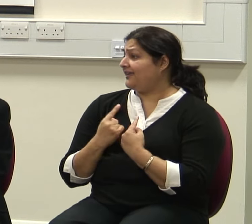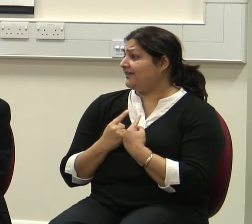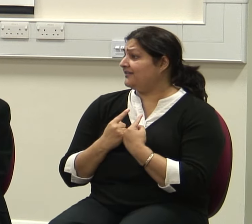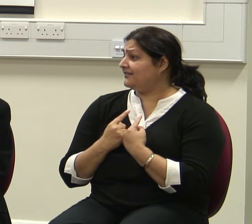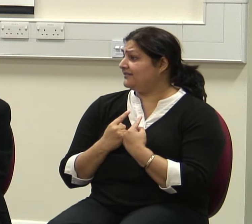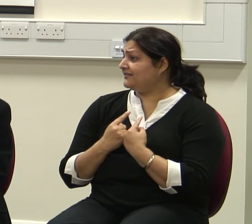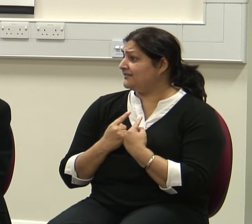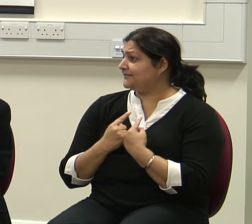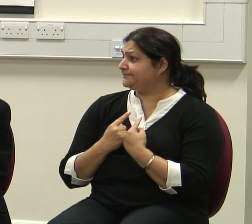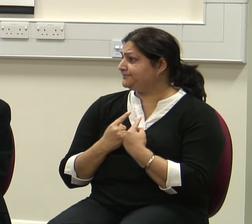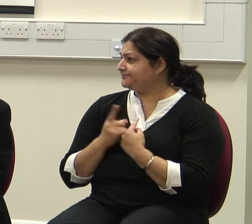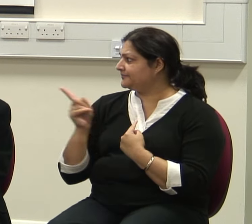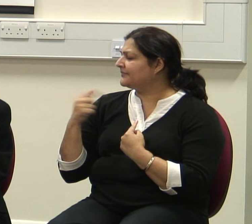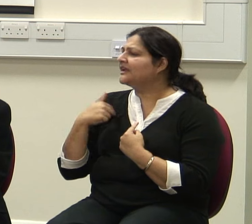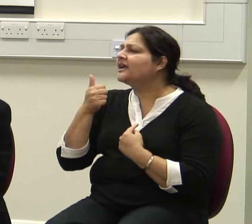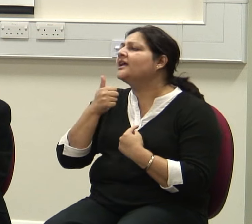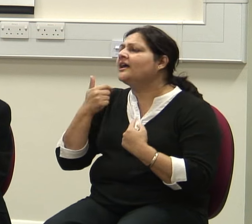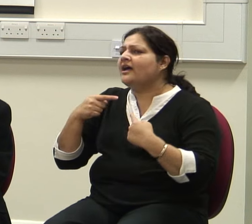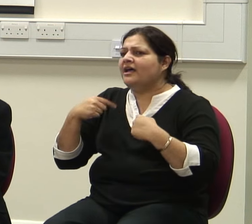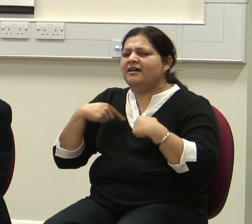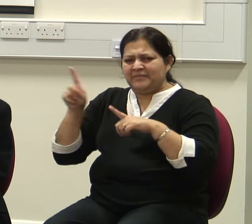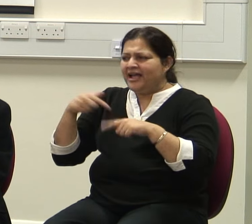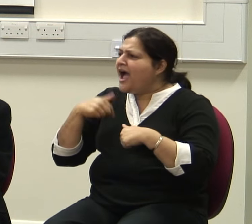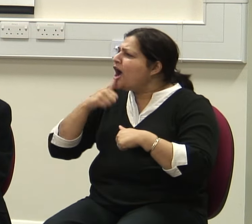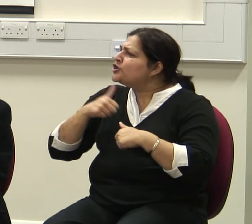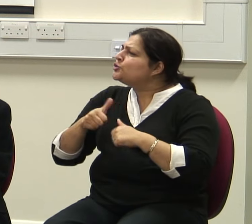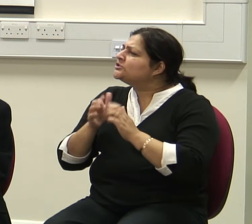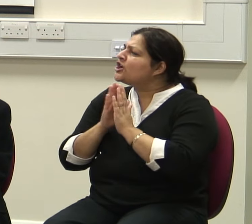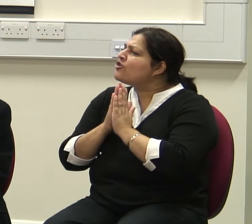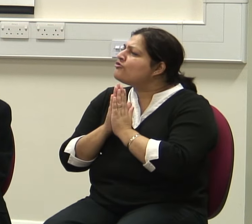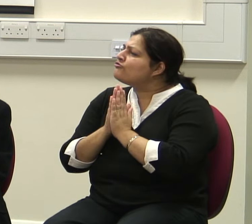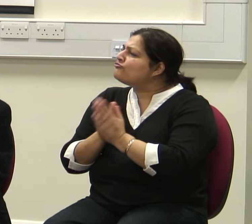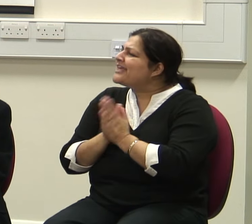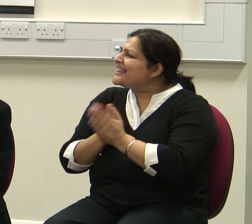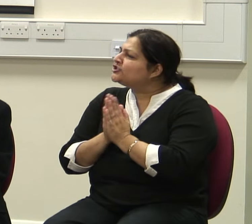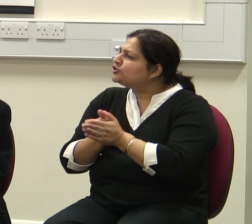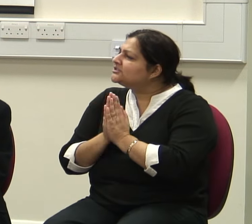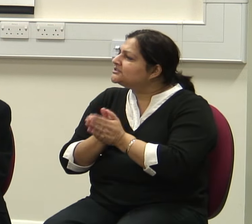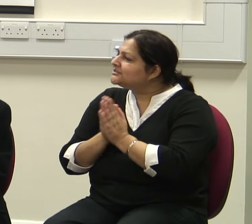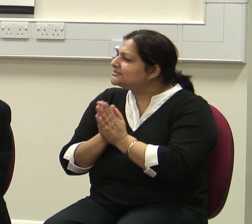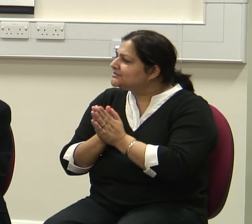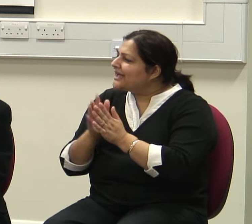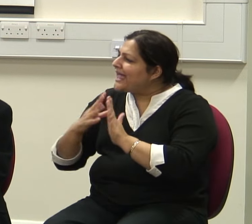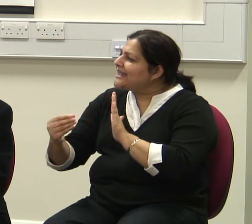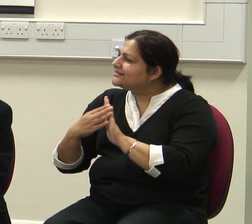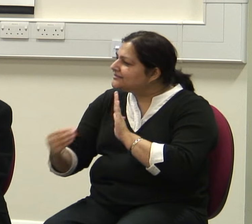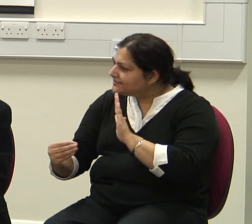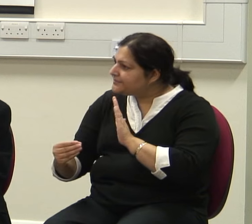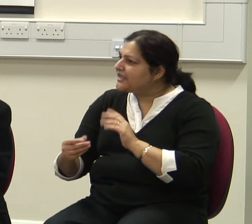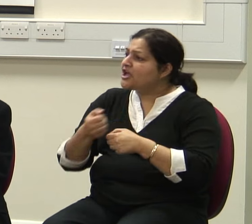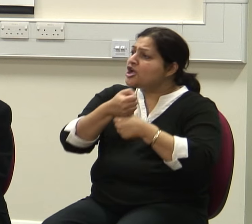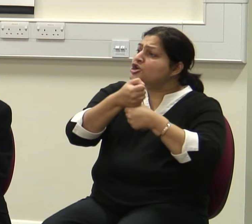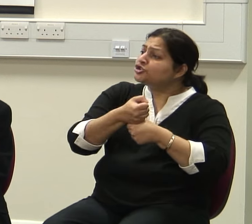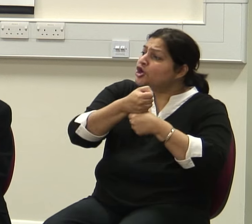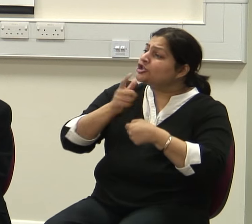Now let me use a religious analogy. What is a separation of church and state about in